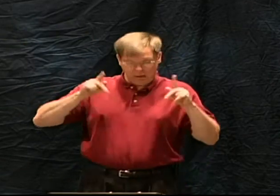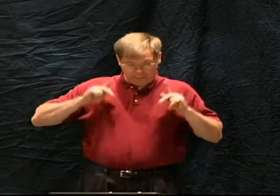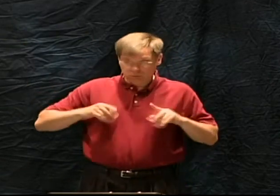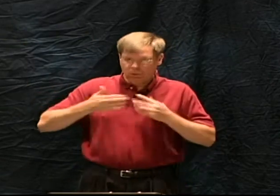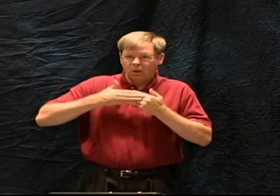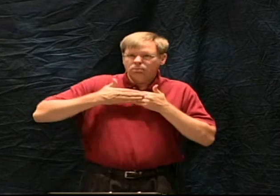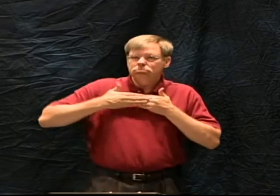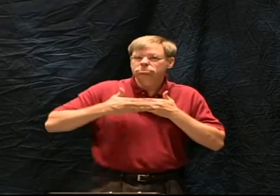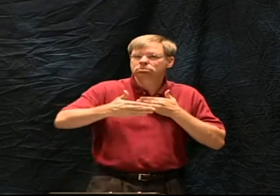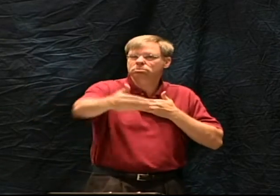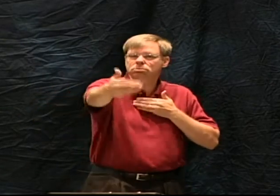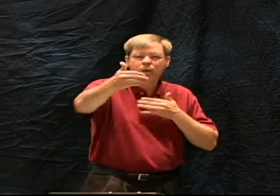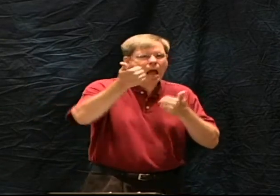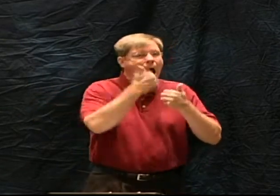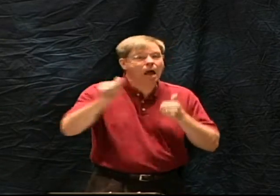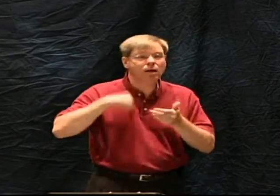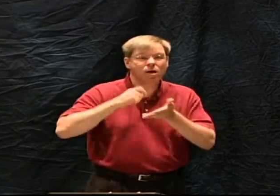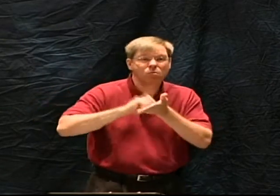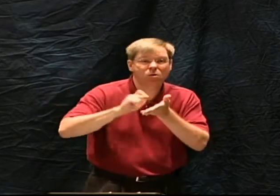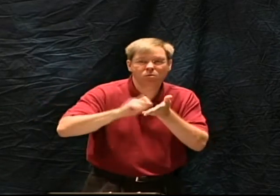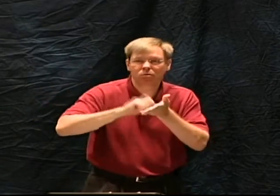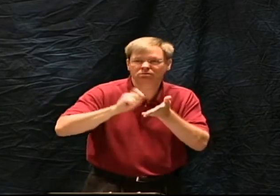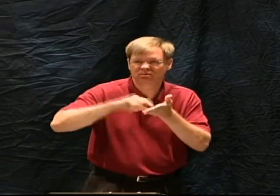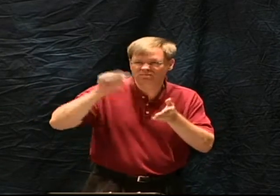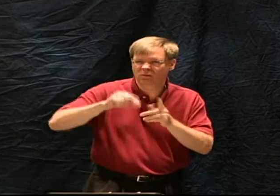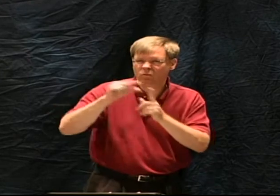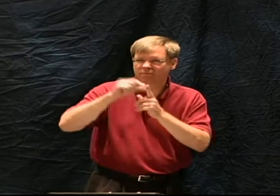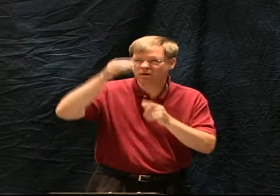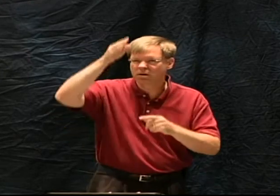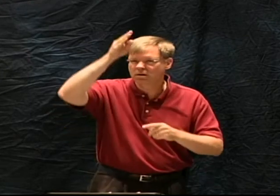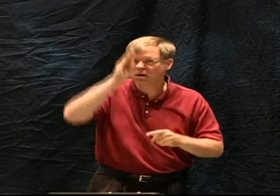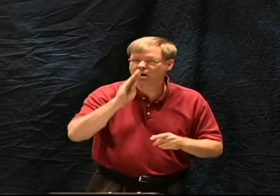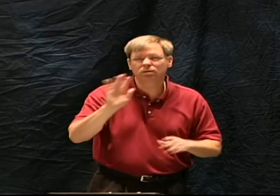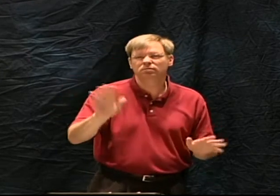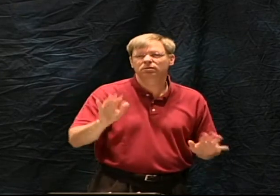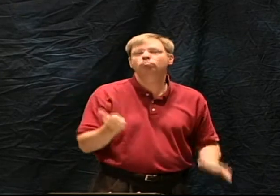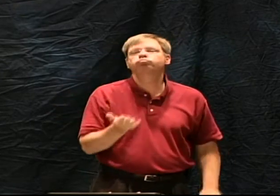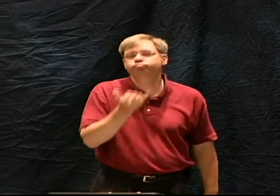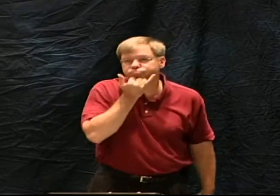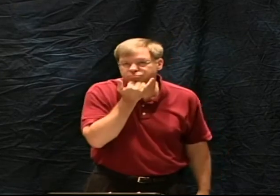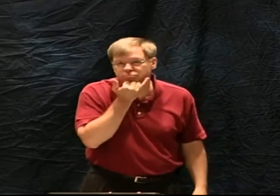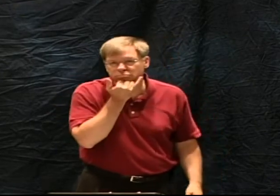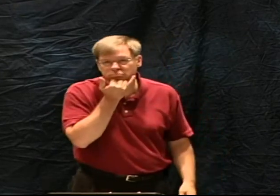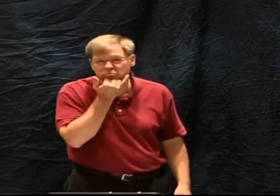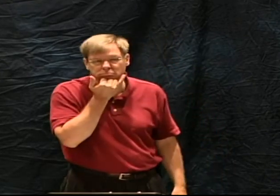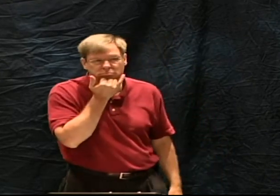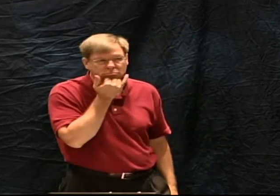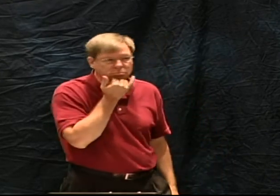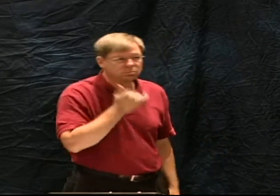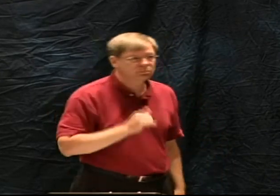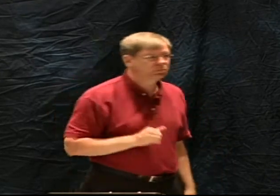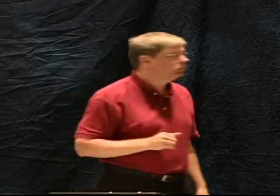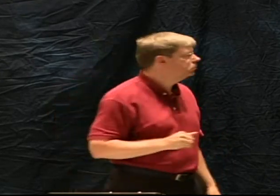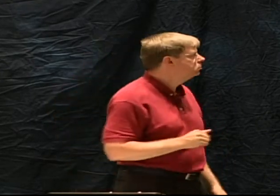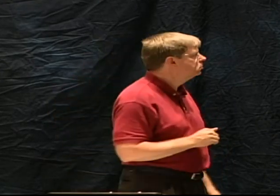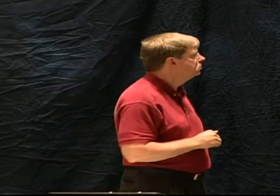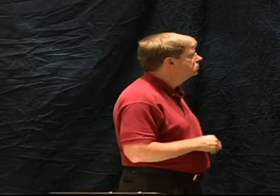And so anything that they would write would be the Word of God. And that's an incorrect view. It's not that they were inspired people